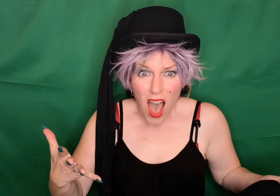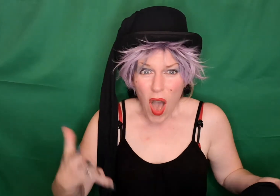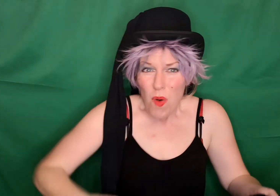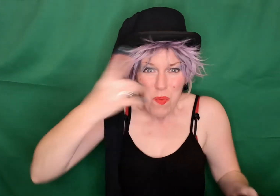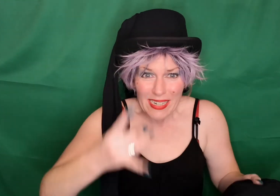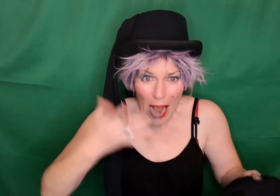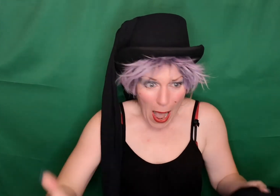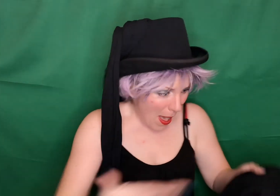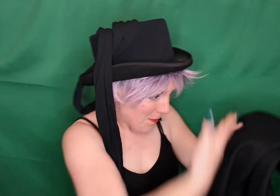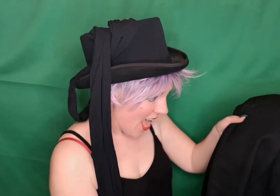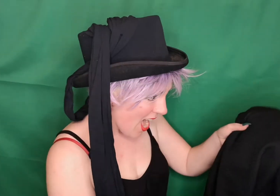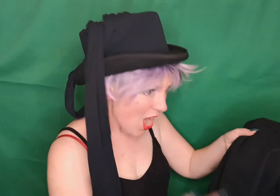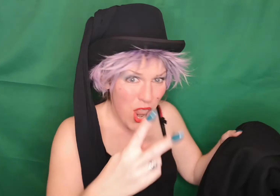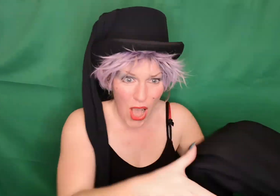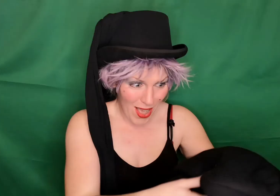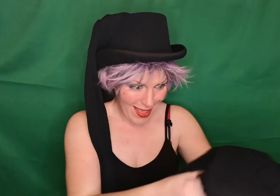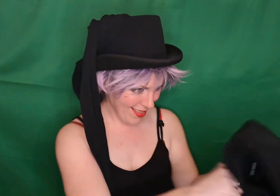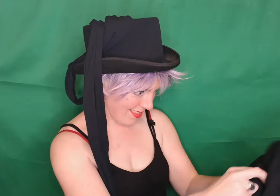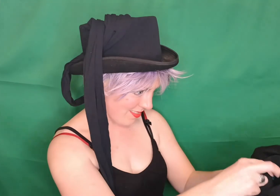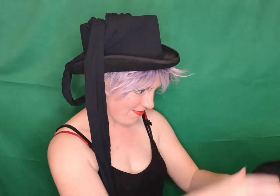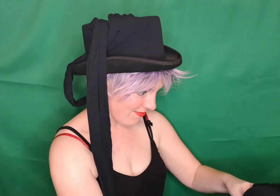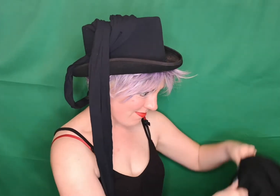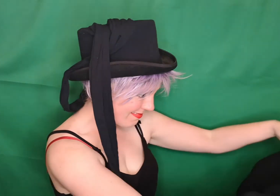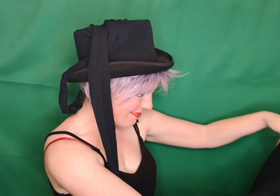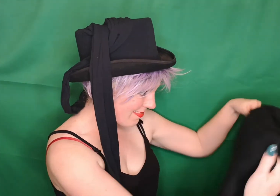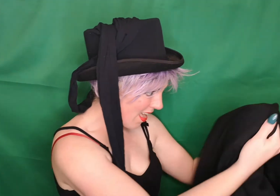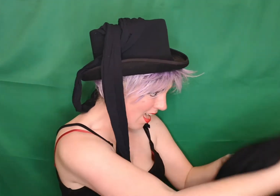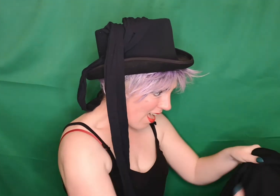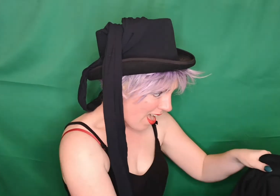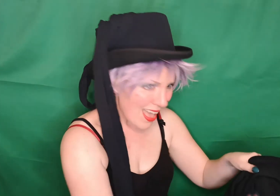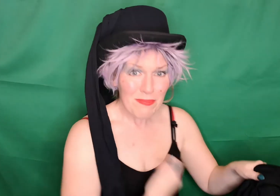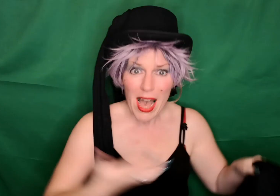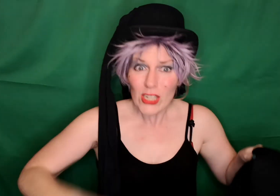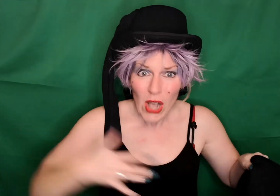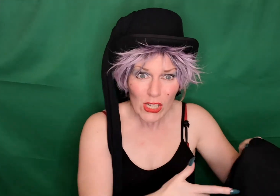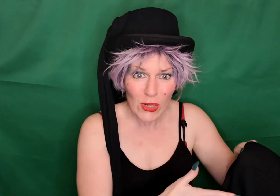Mother, said Dory, you could go to the French fancy dress ball as a little witch.